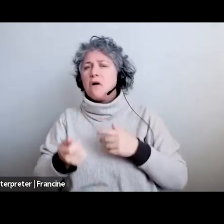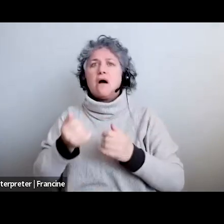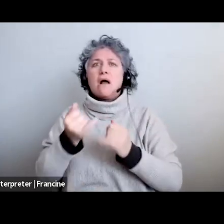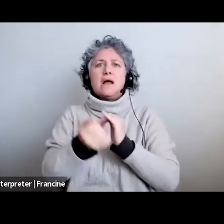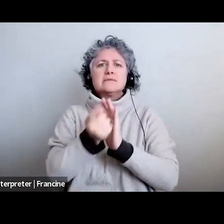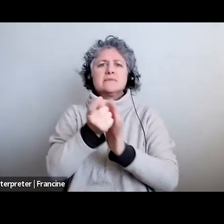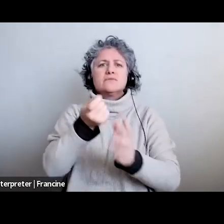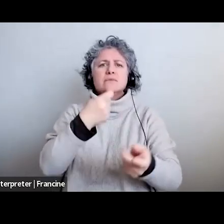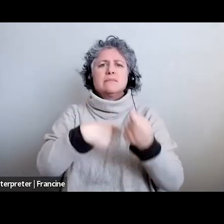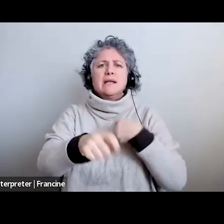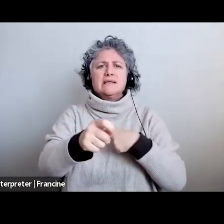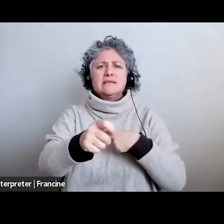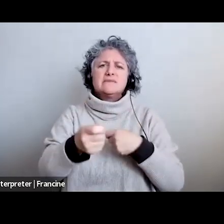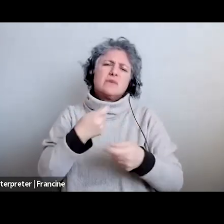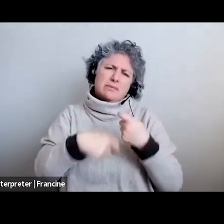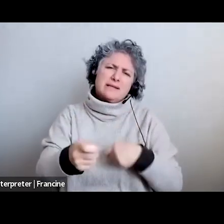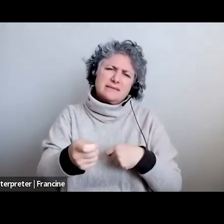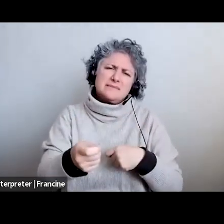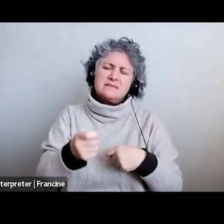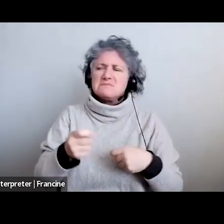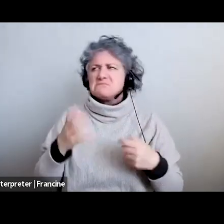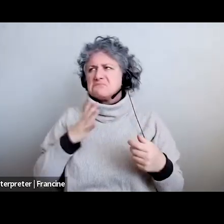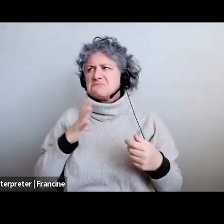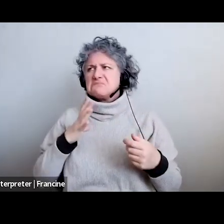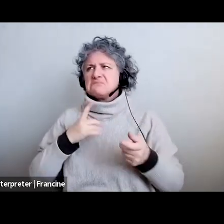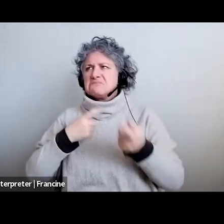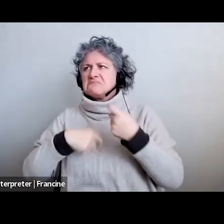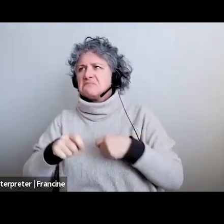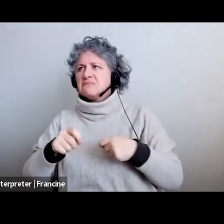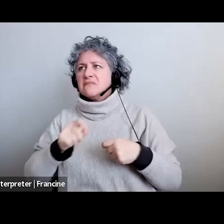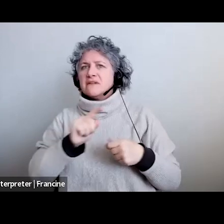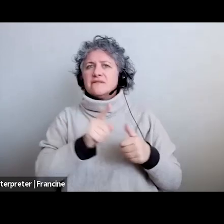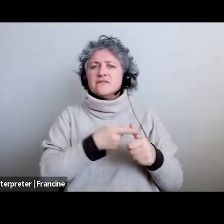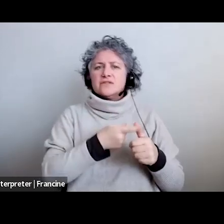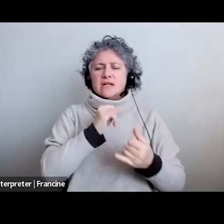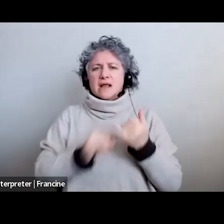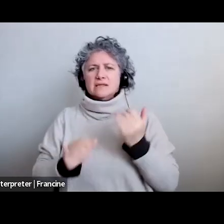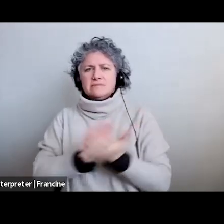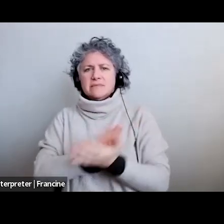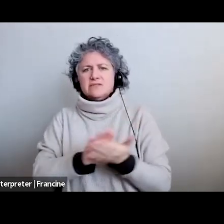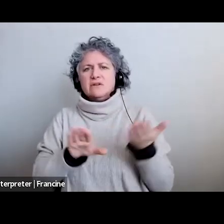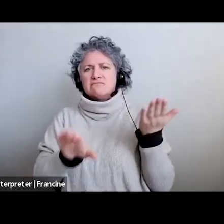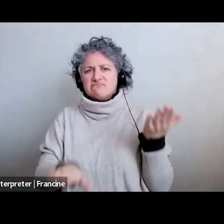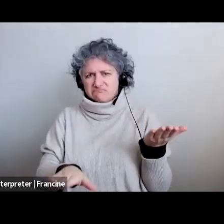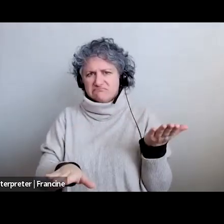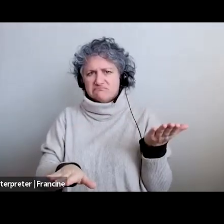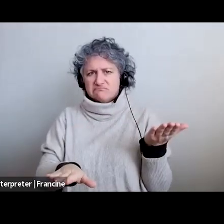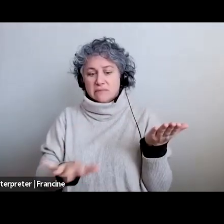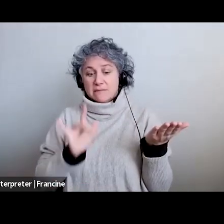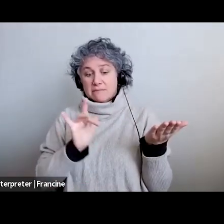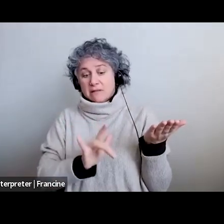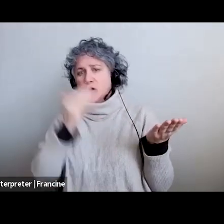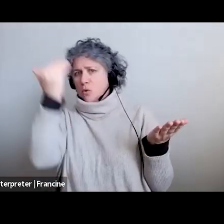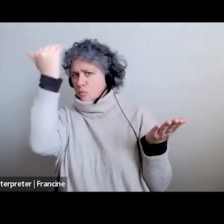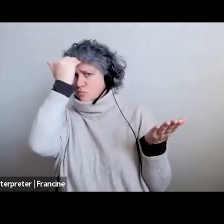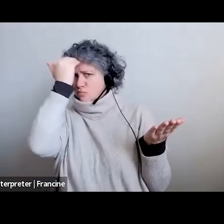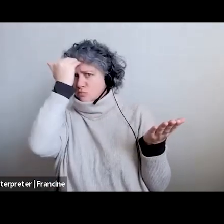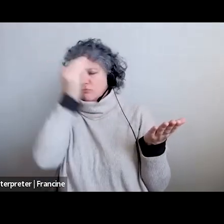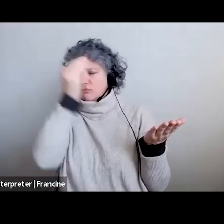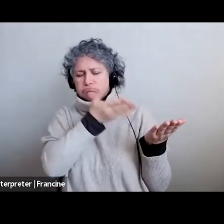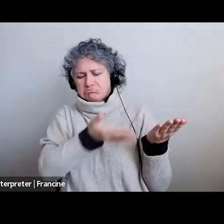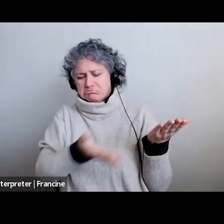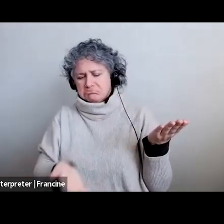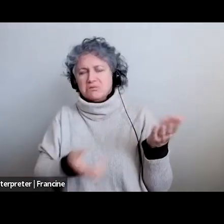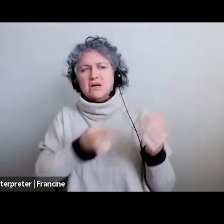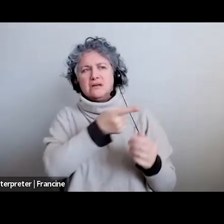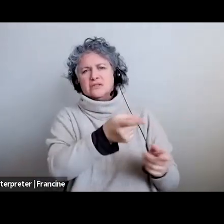for a replacement yes i can see that try to learn the first and last page and then just be really familiar with the middle part but they they should